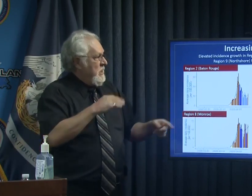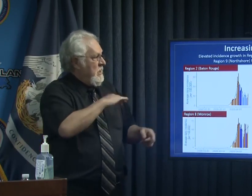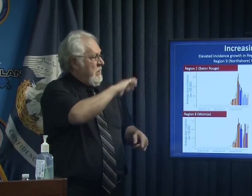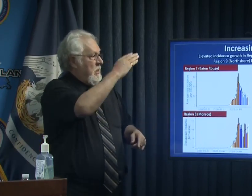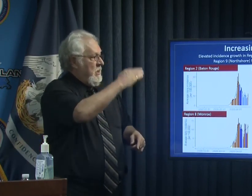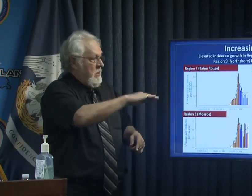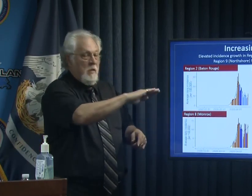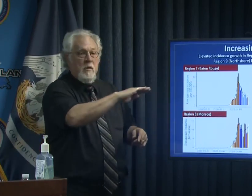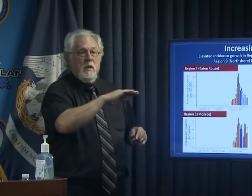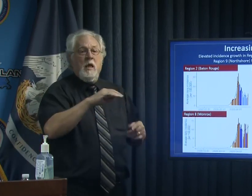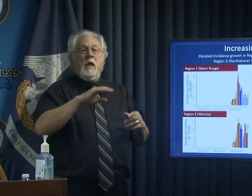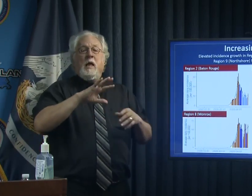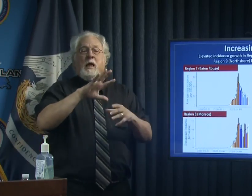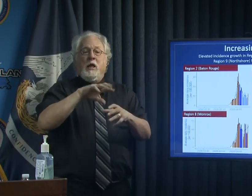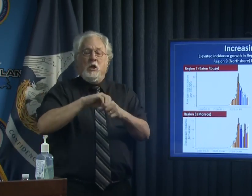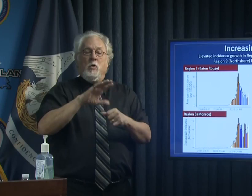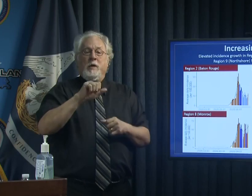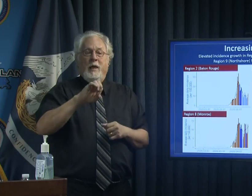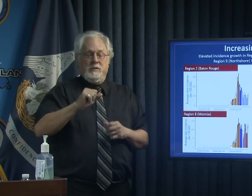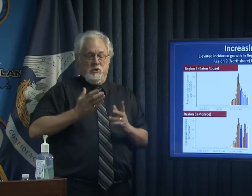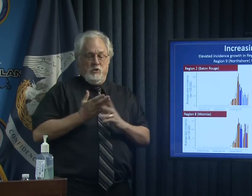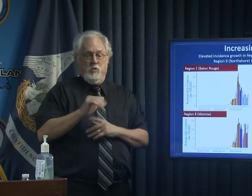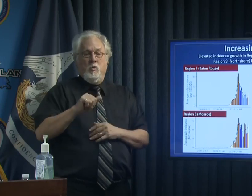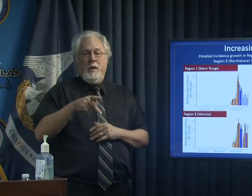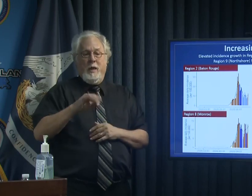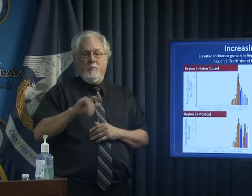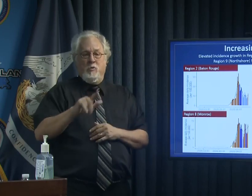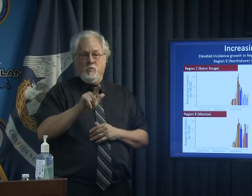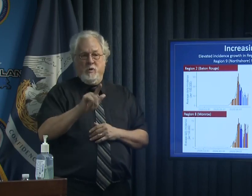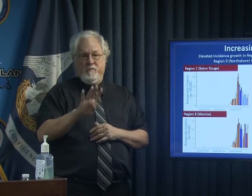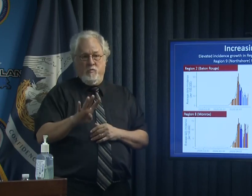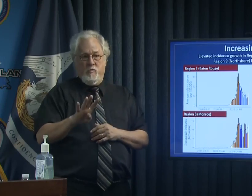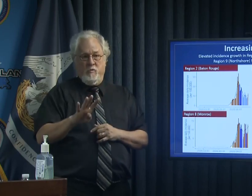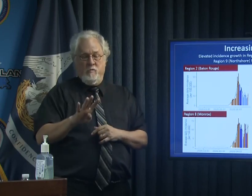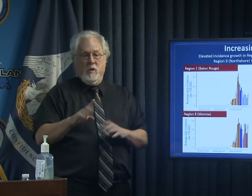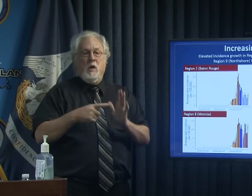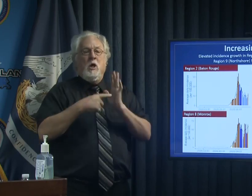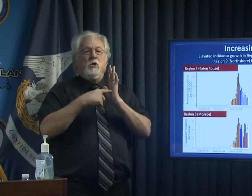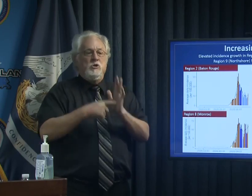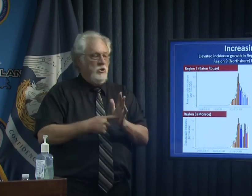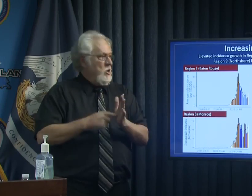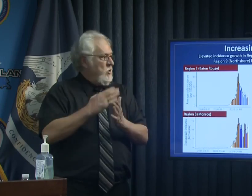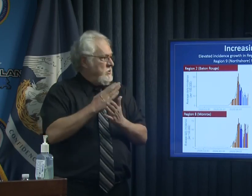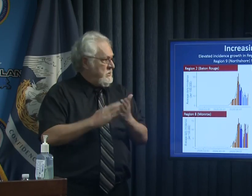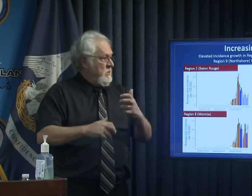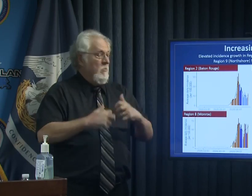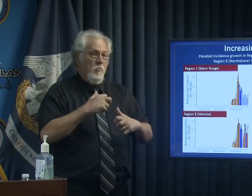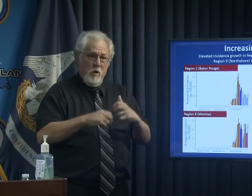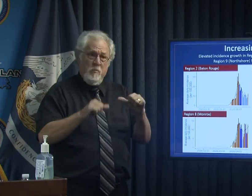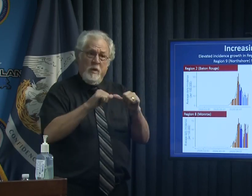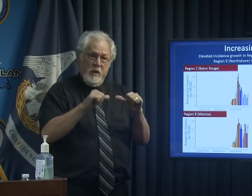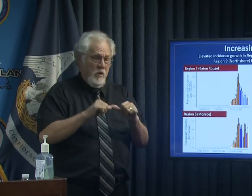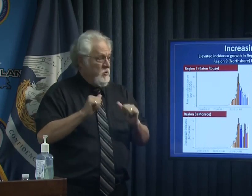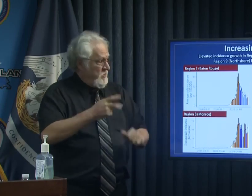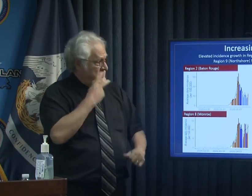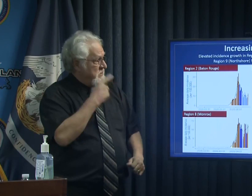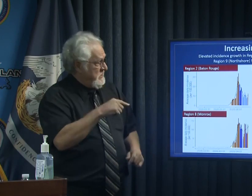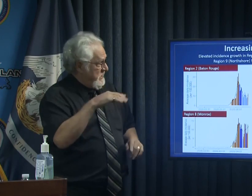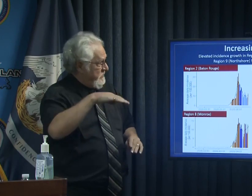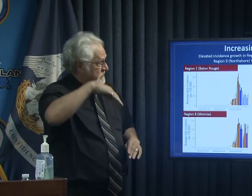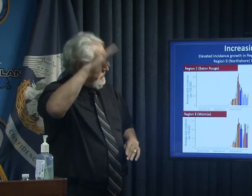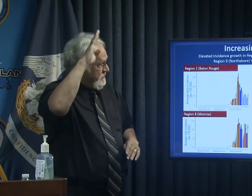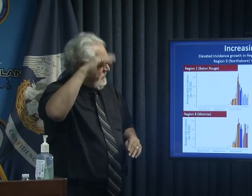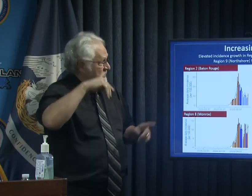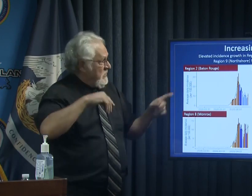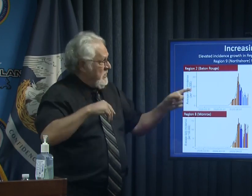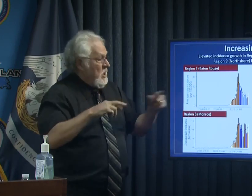a while ago include cases through April the 24th it shows uh some some problems areas as you can see uh